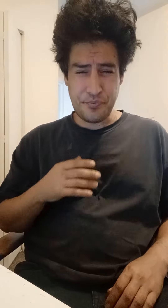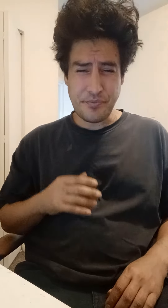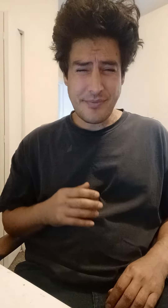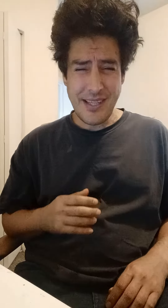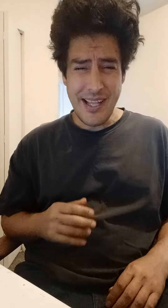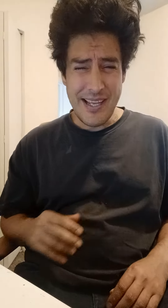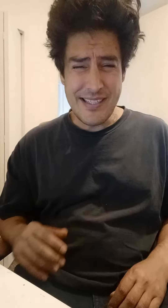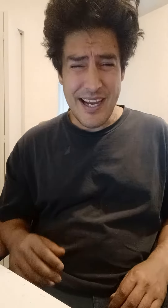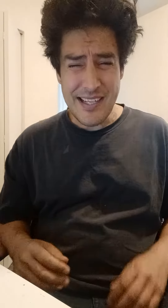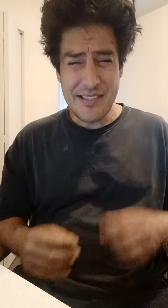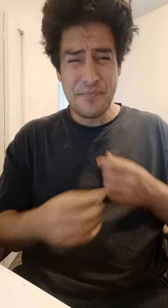it does